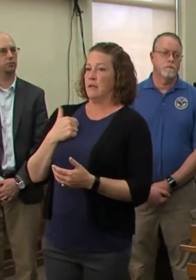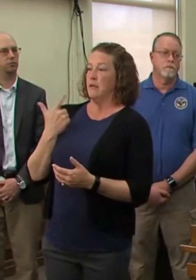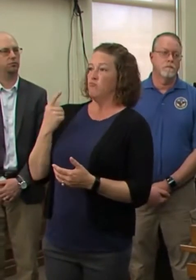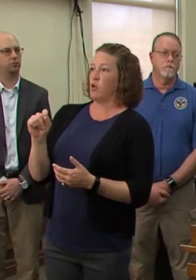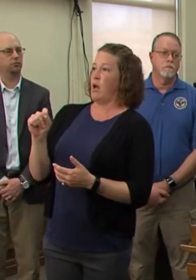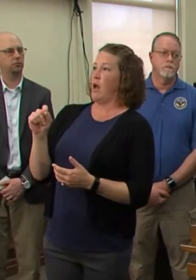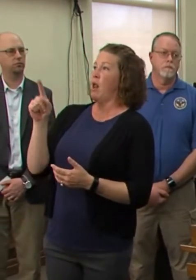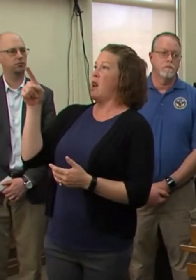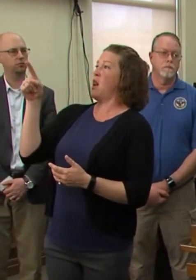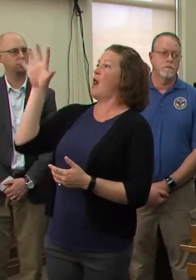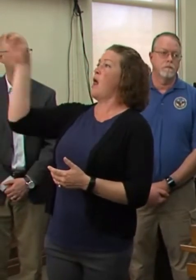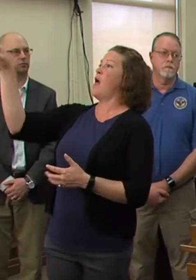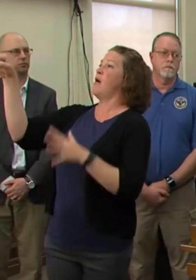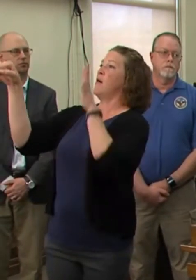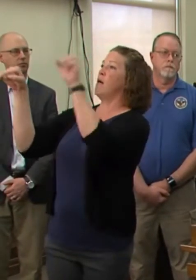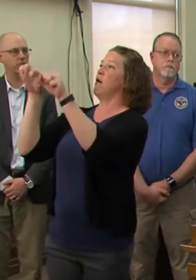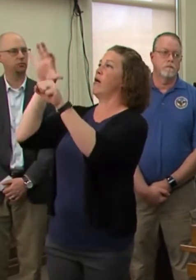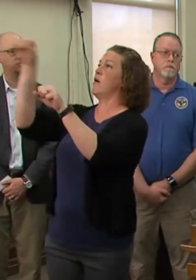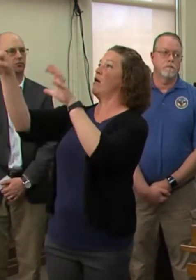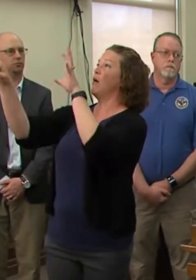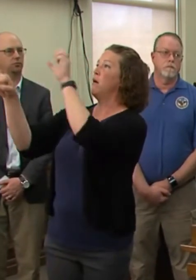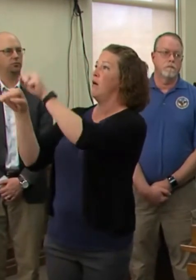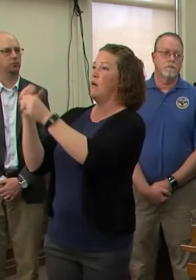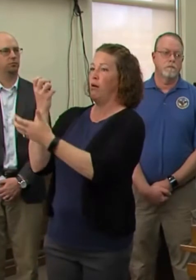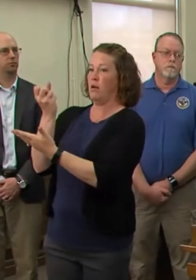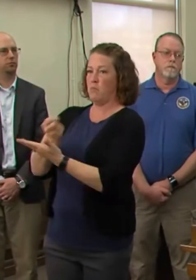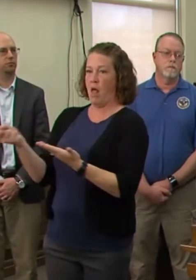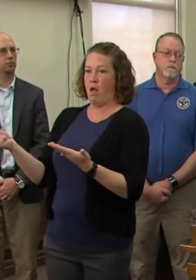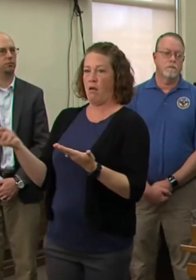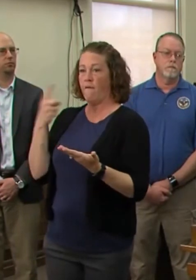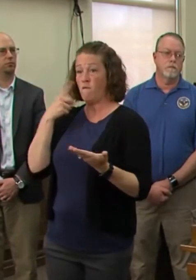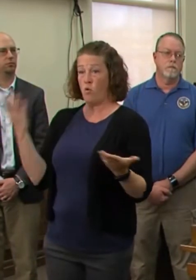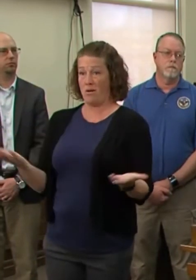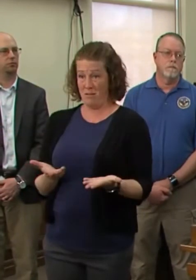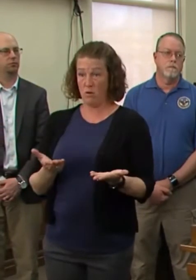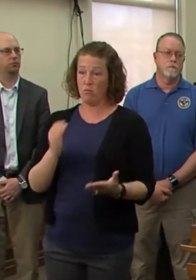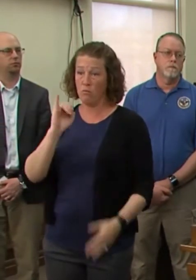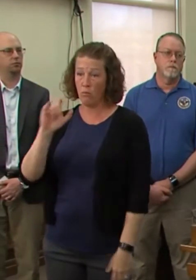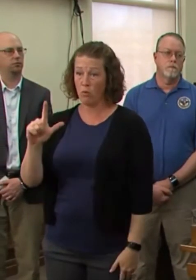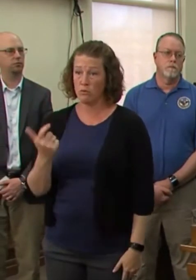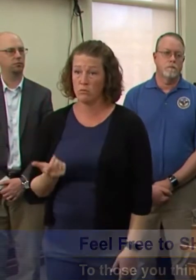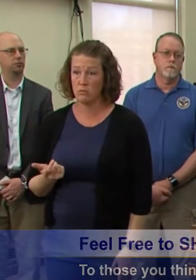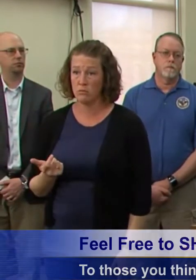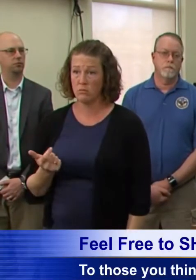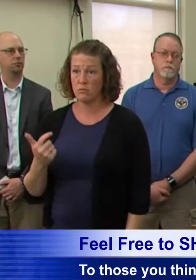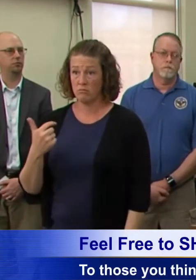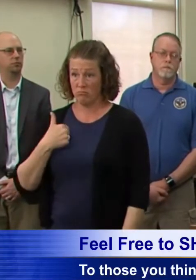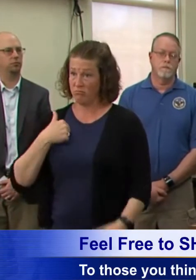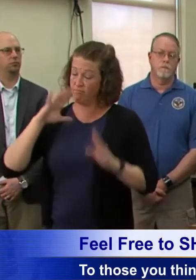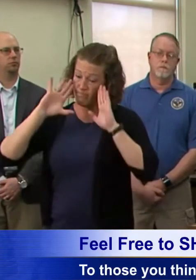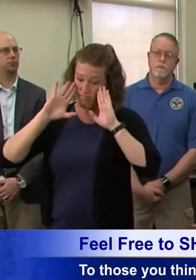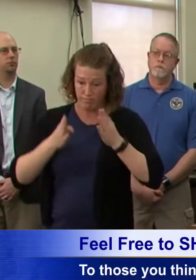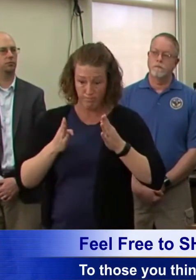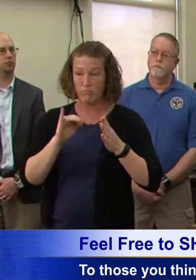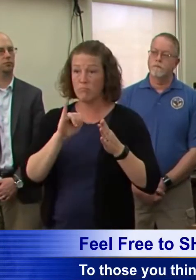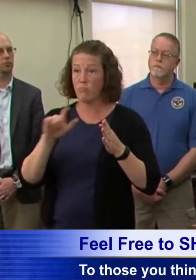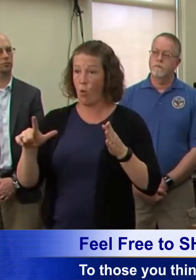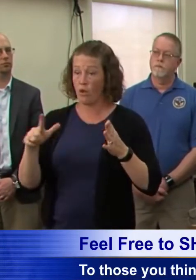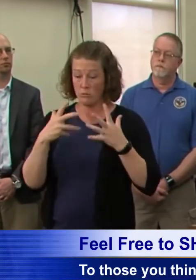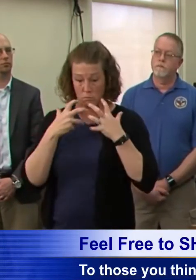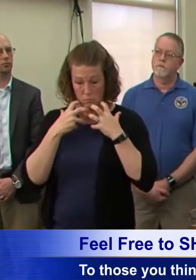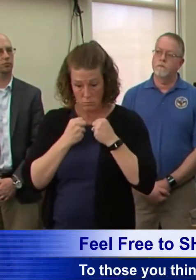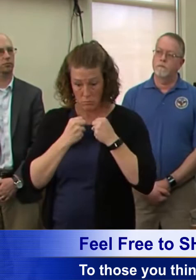I can for the state of Illinois. That's who I care about. I care about the people in this state. I'm going to work every day, day and night to make sure we get what we need.